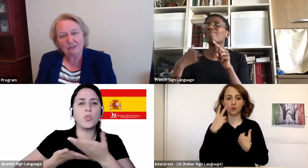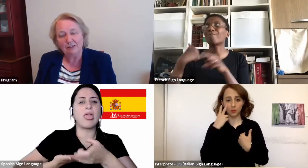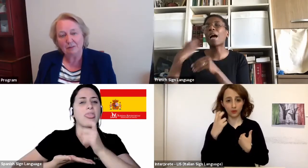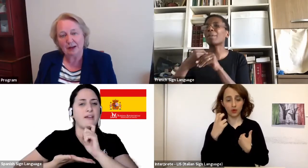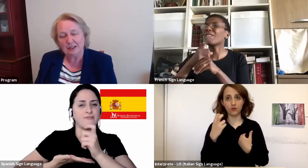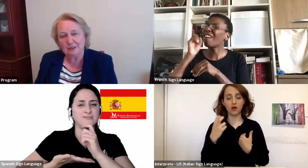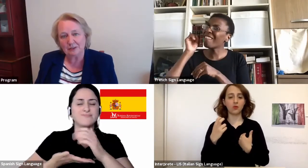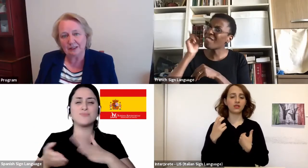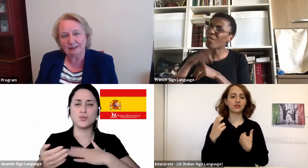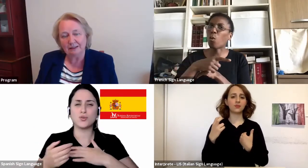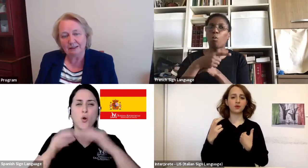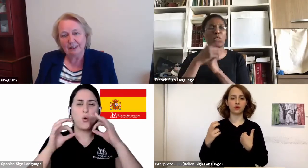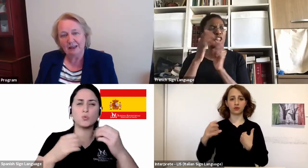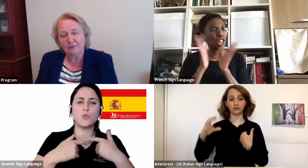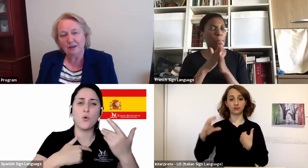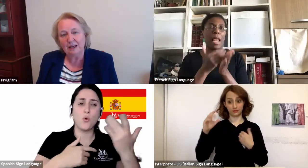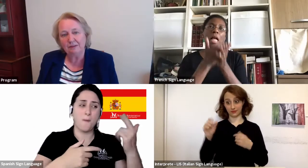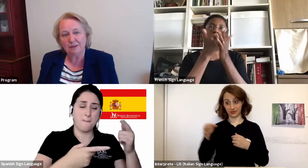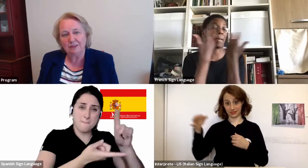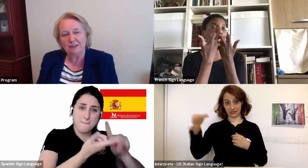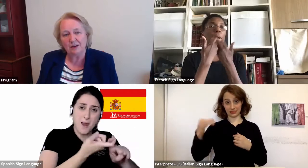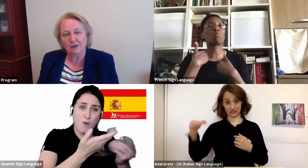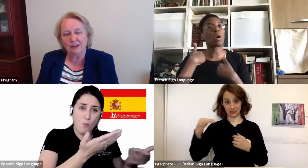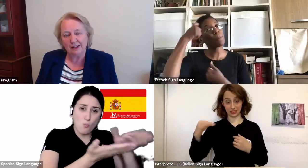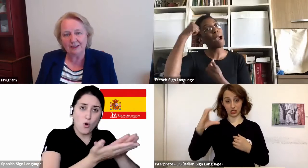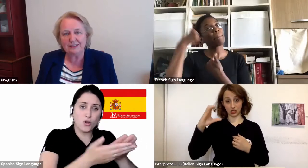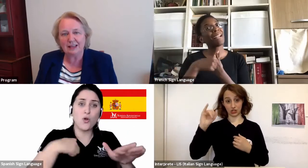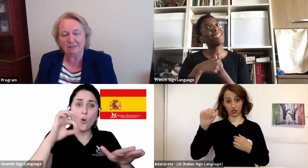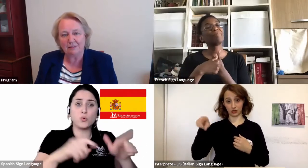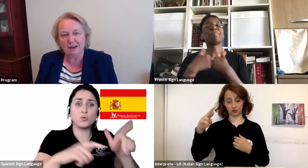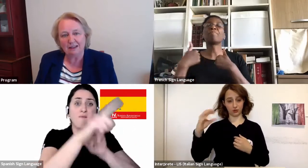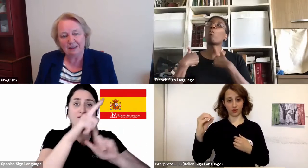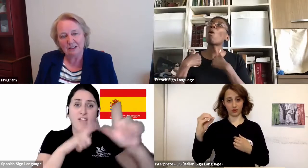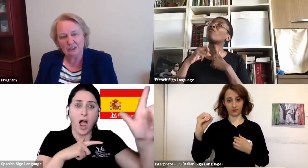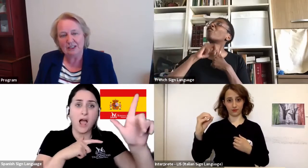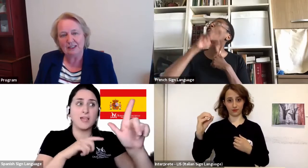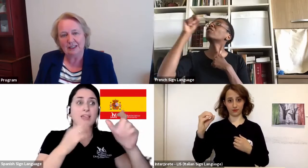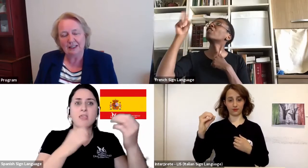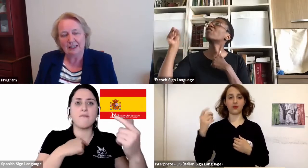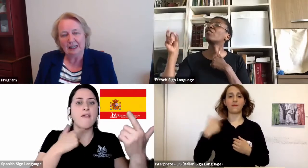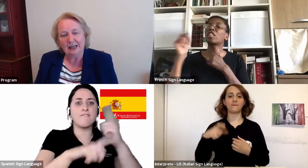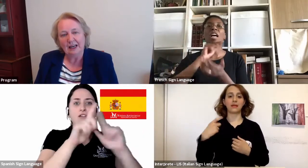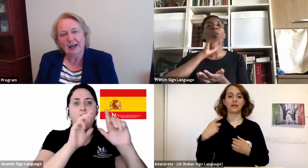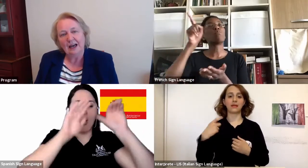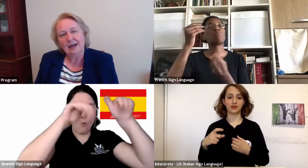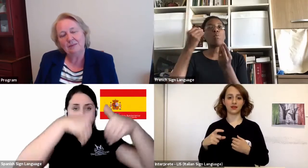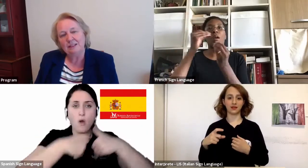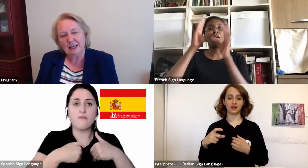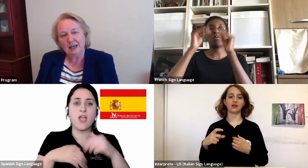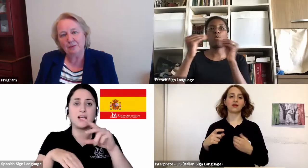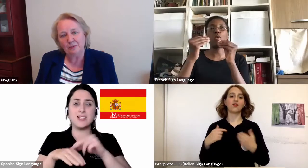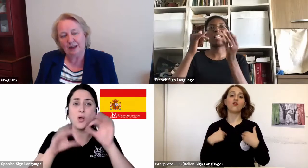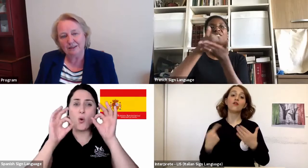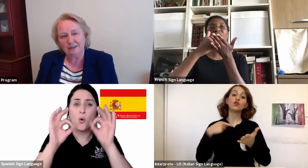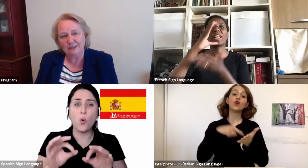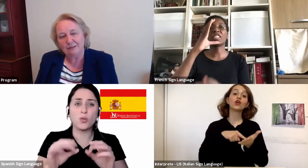I had to travel back to Sweden. And when I was on the last leg of my journey, I was in